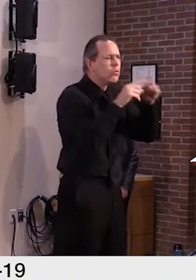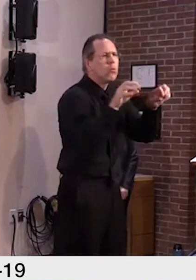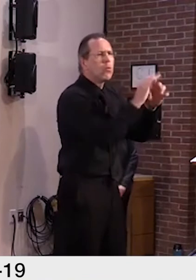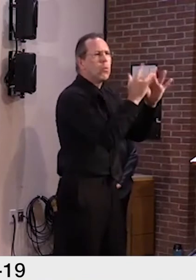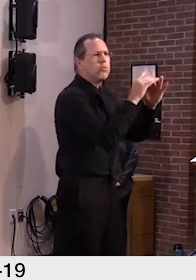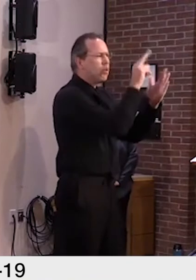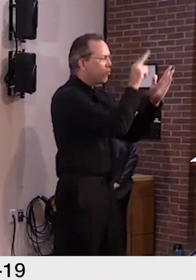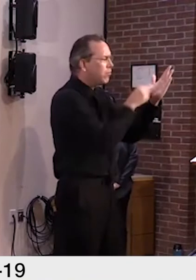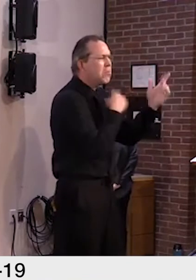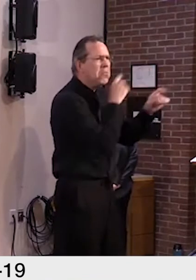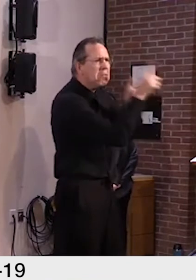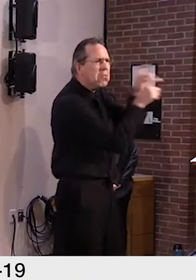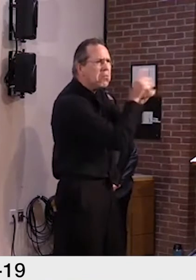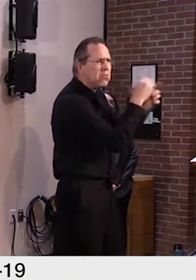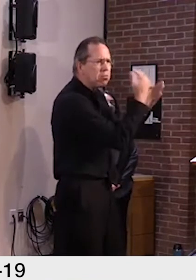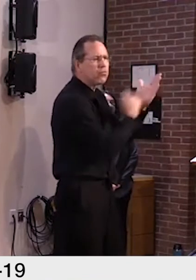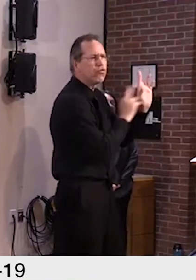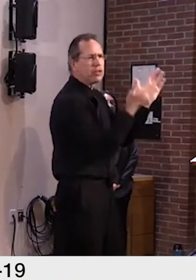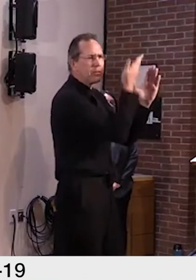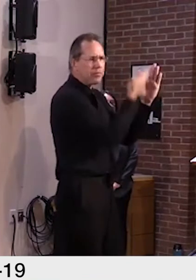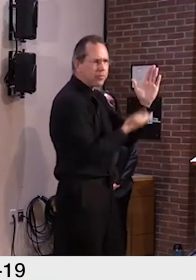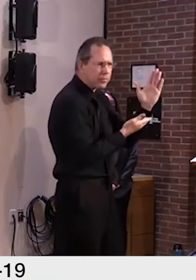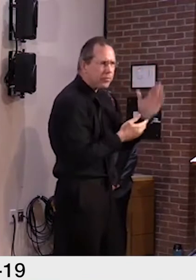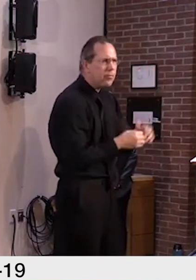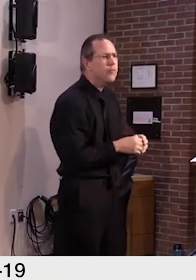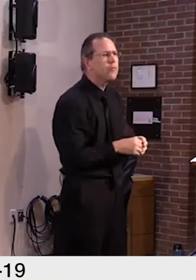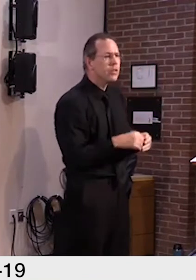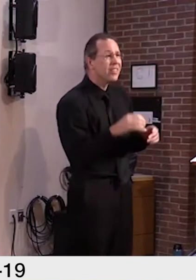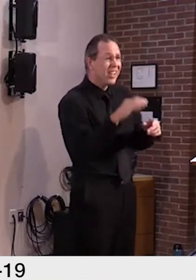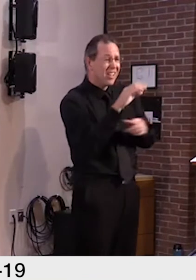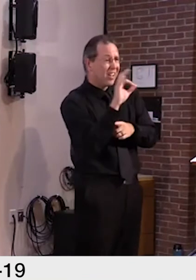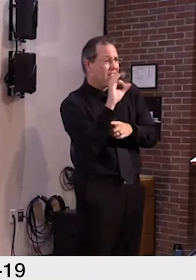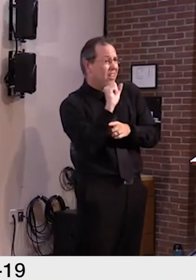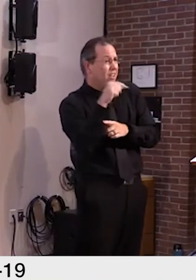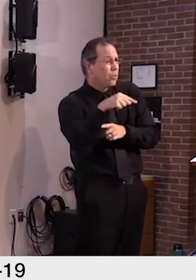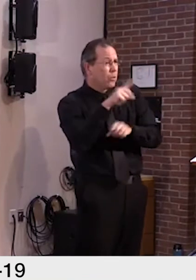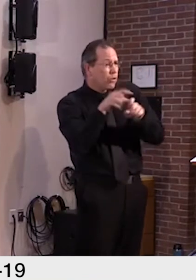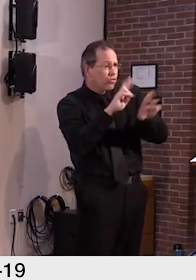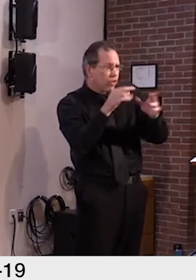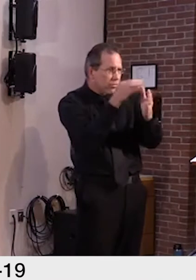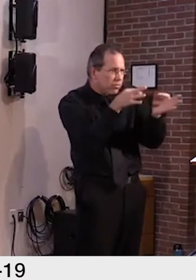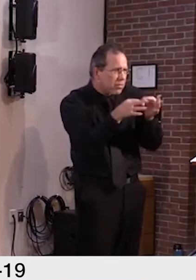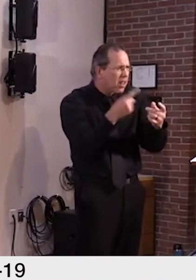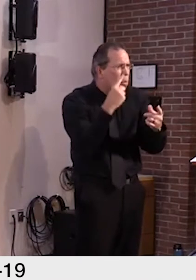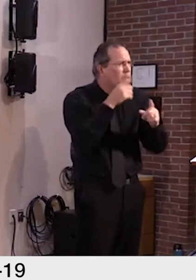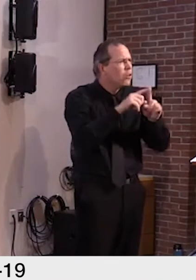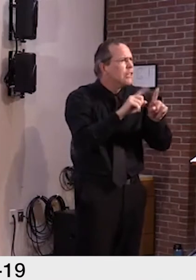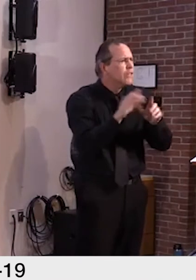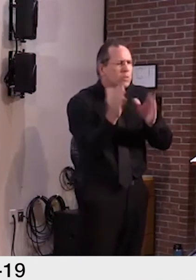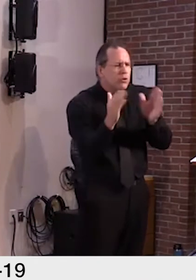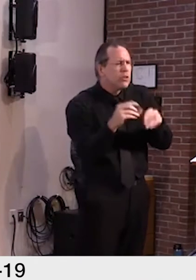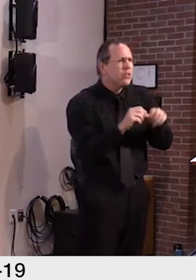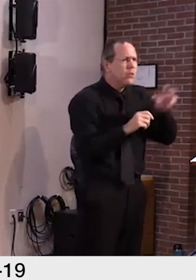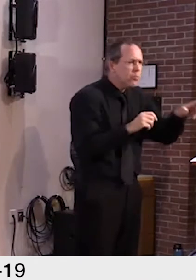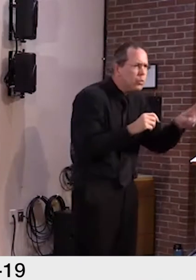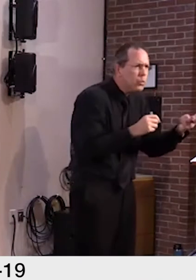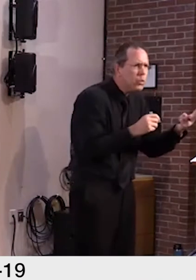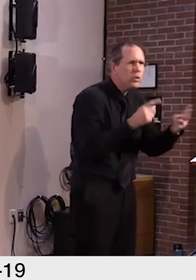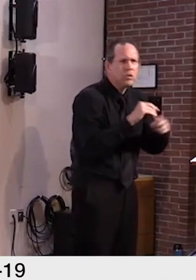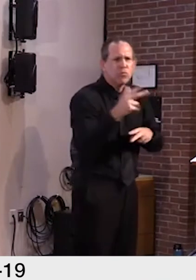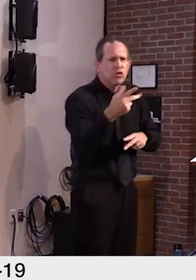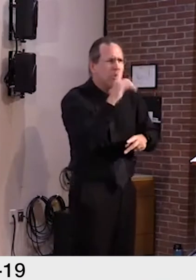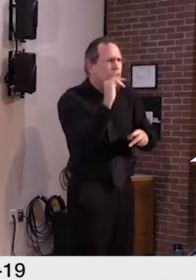2 and Step 3. One area we address in this FAQ is the relationship between Step 3 and in-person